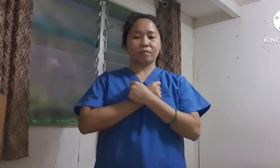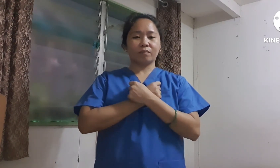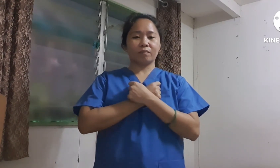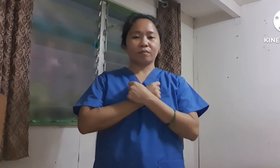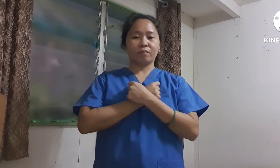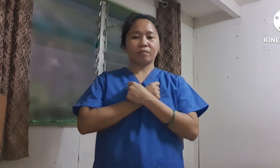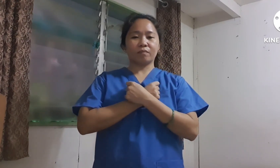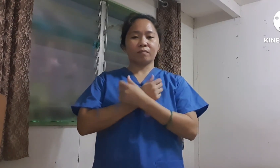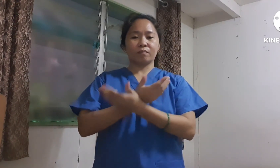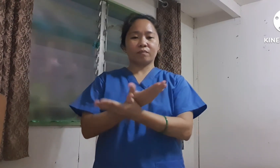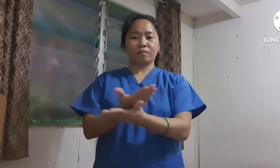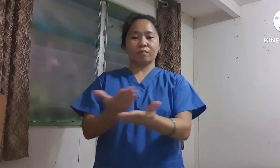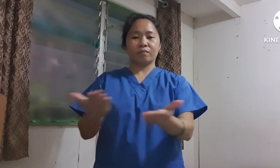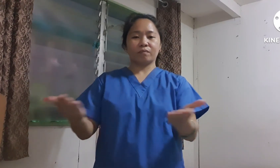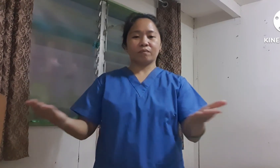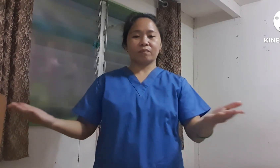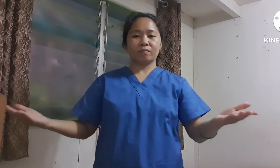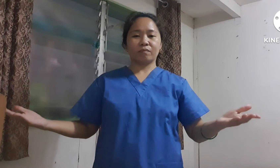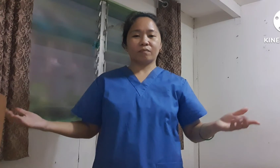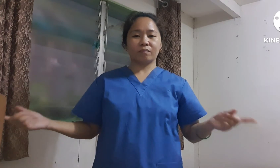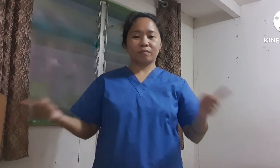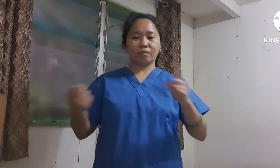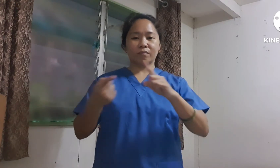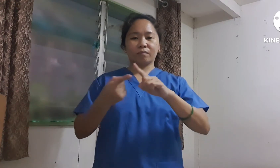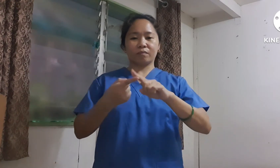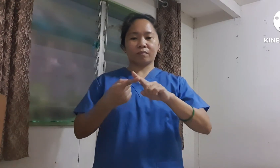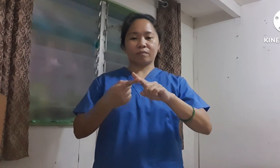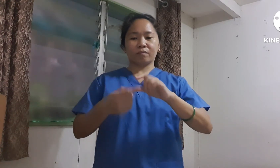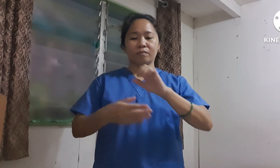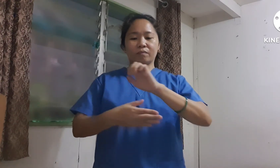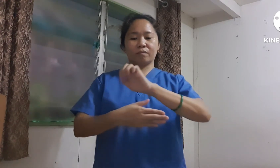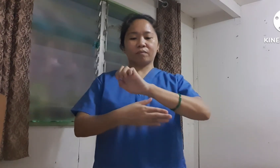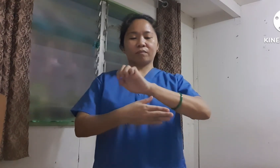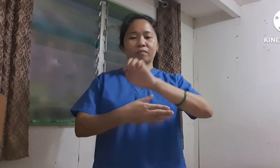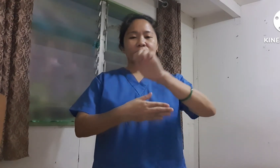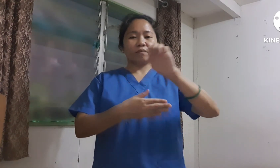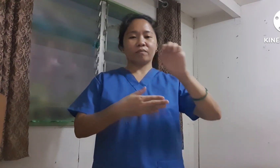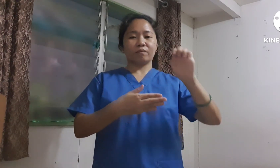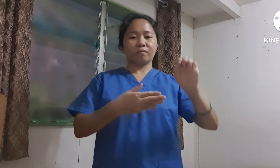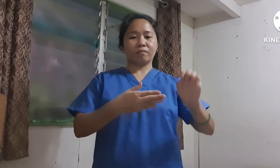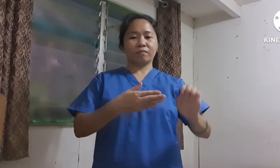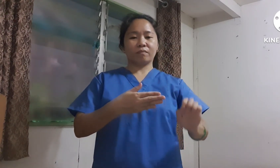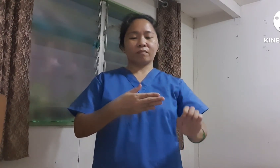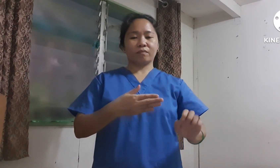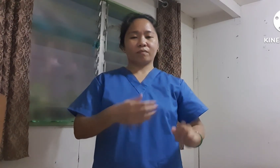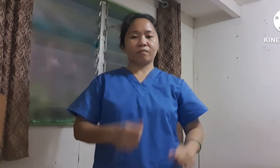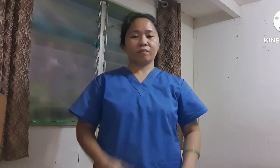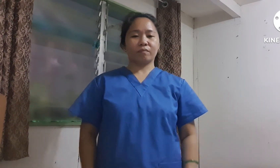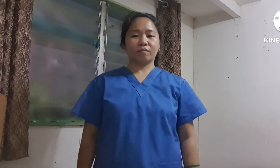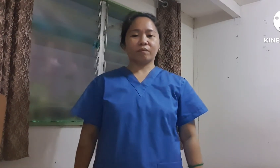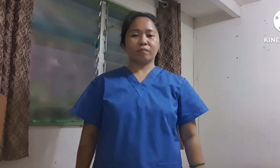can love you until the end.